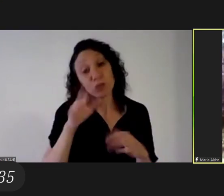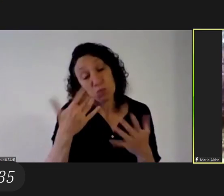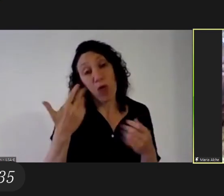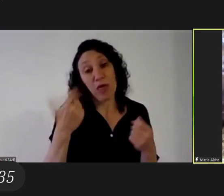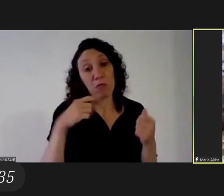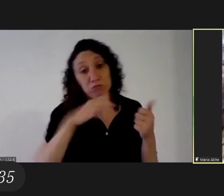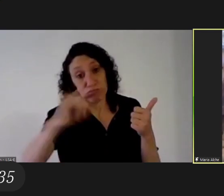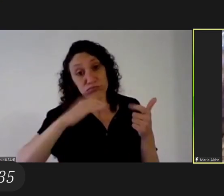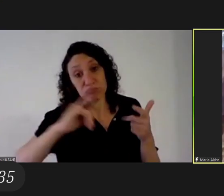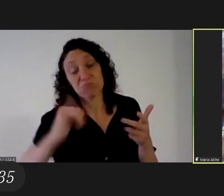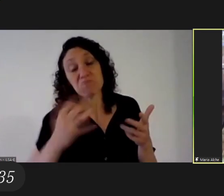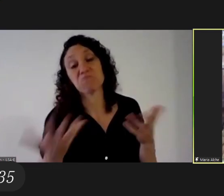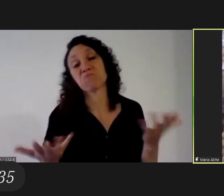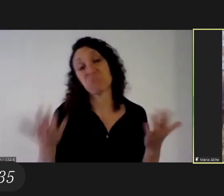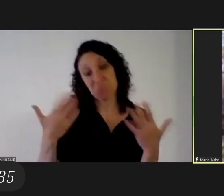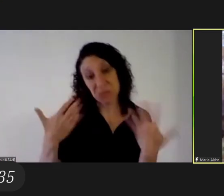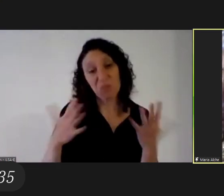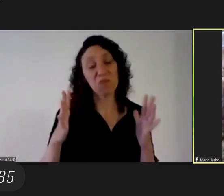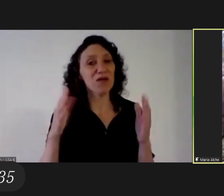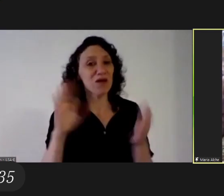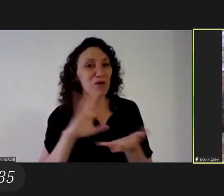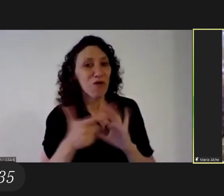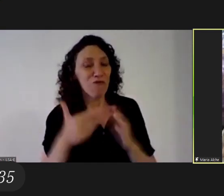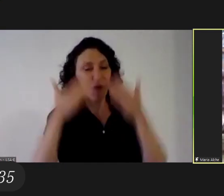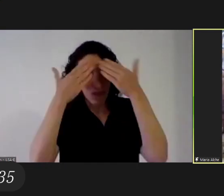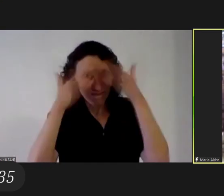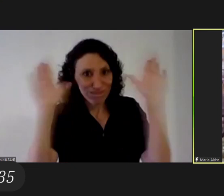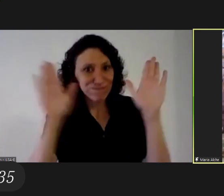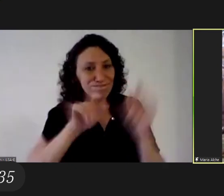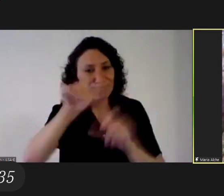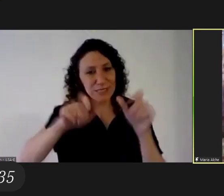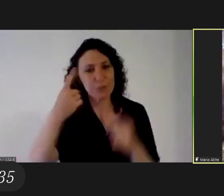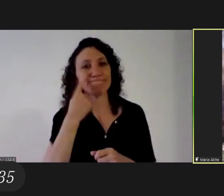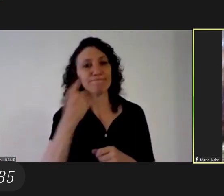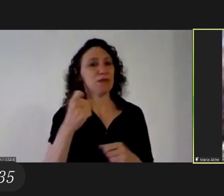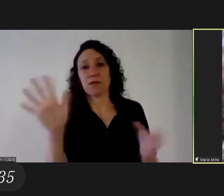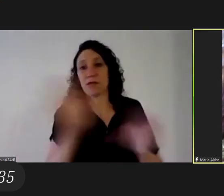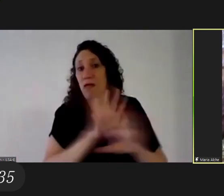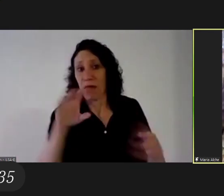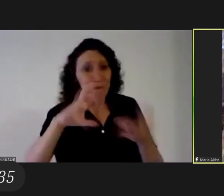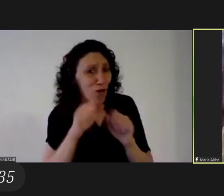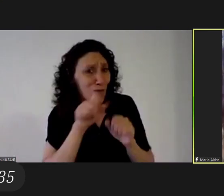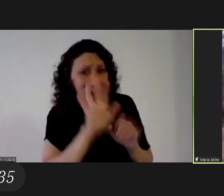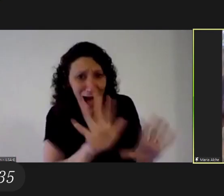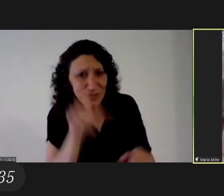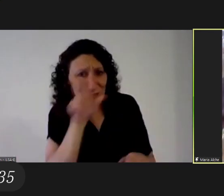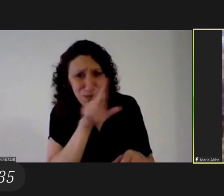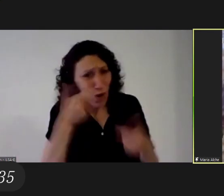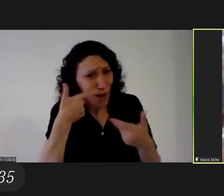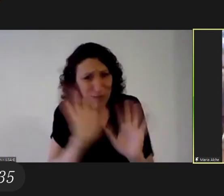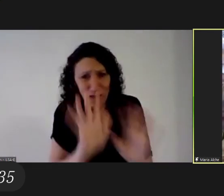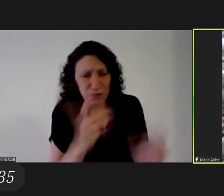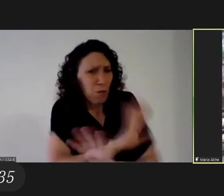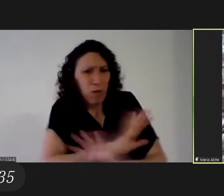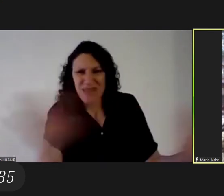those um signaling helps us opening our eyes for certain issues that we do not want to see anymore